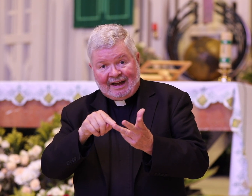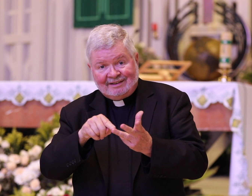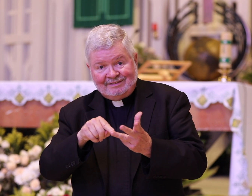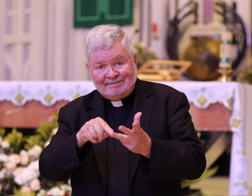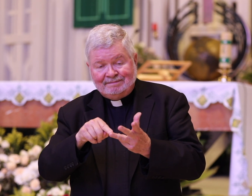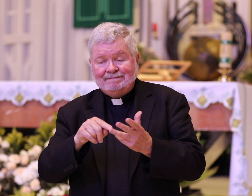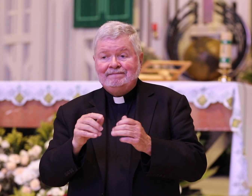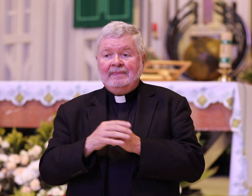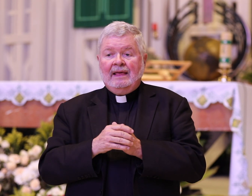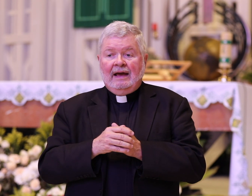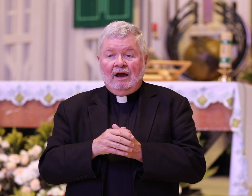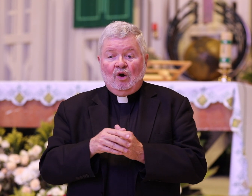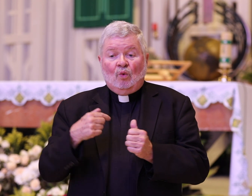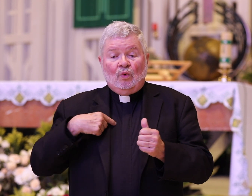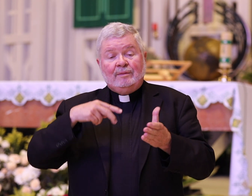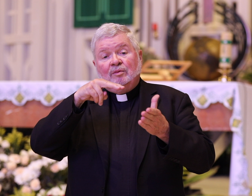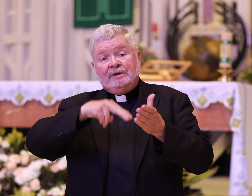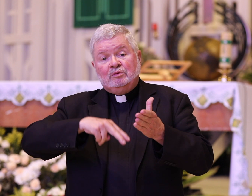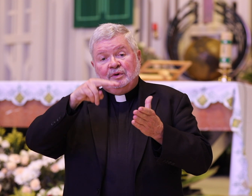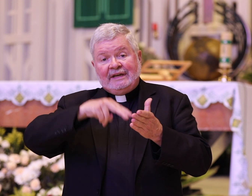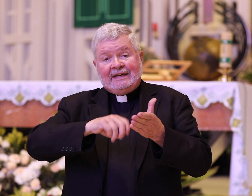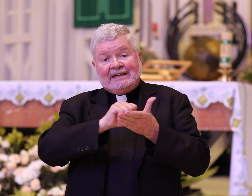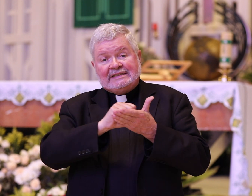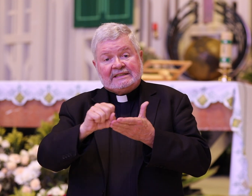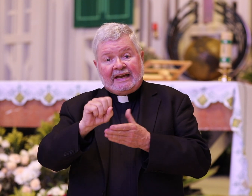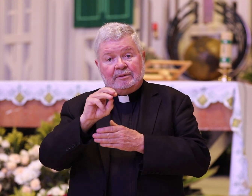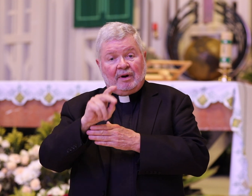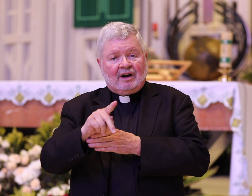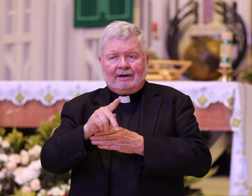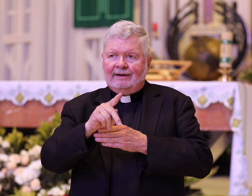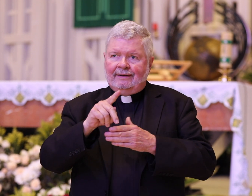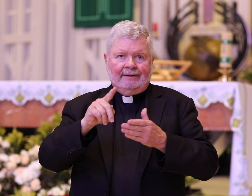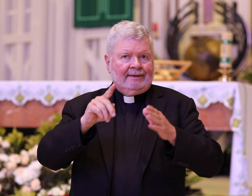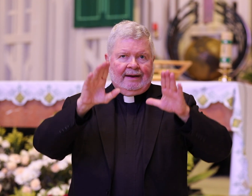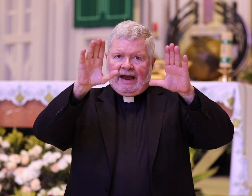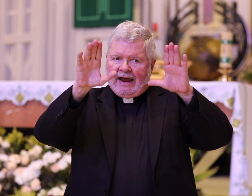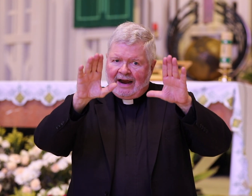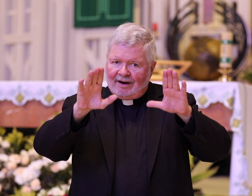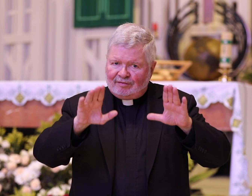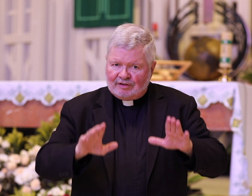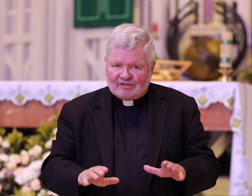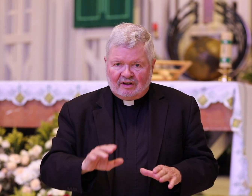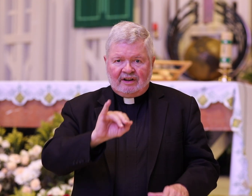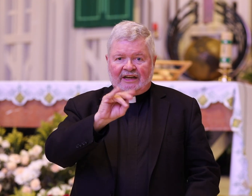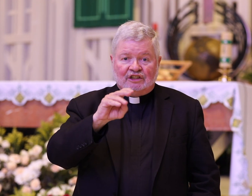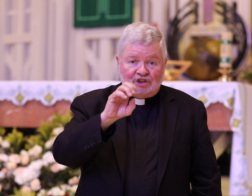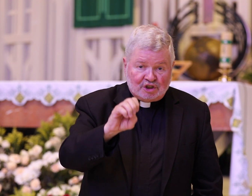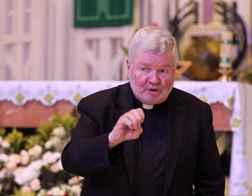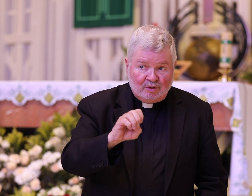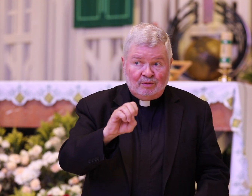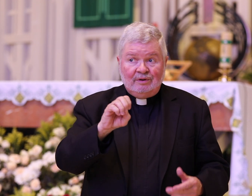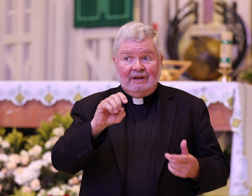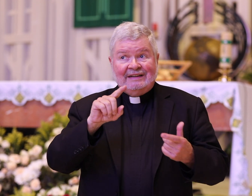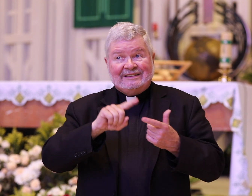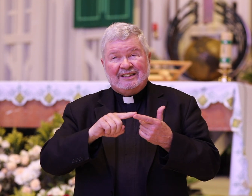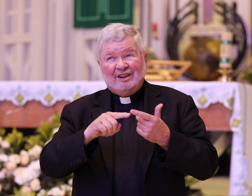we will be reading st. Mark every Sunday in June till